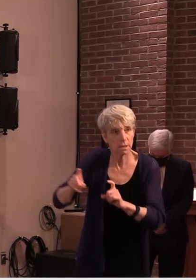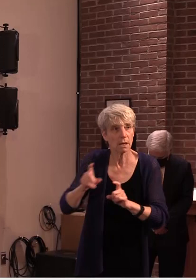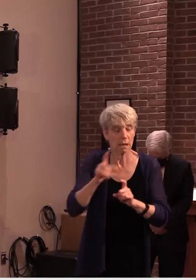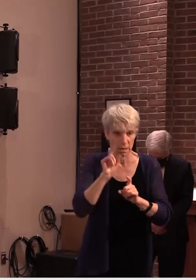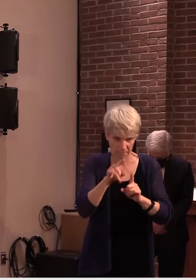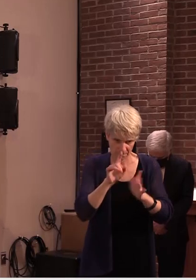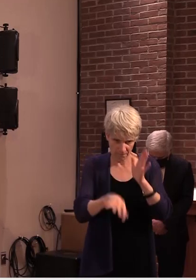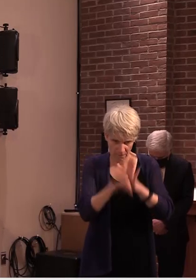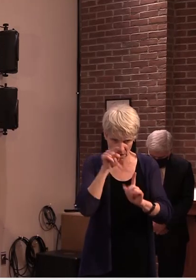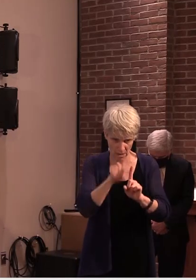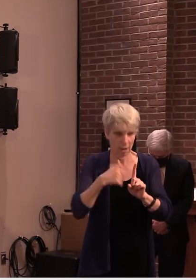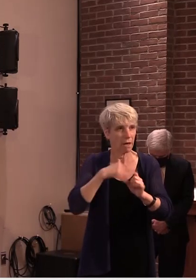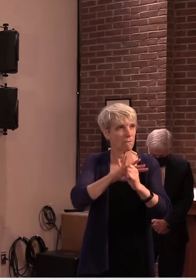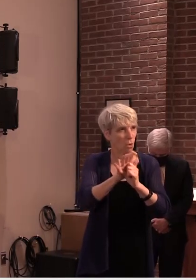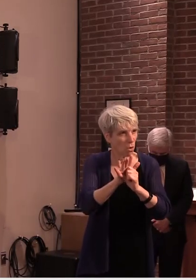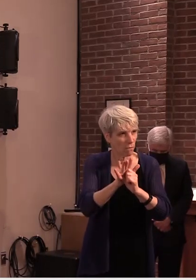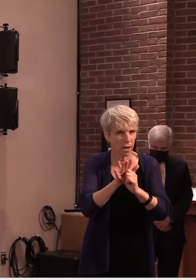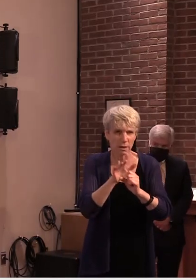spread of the virus